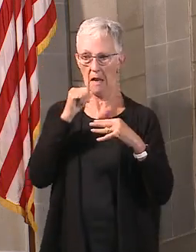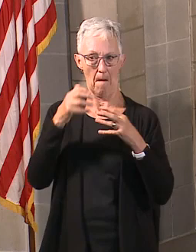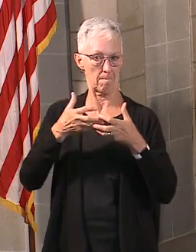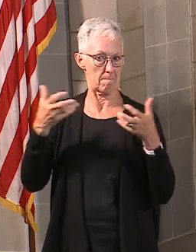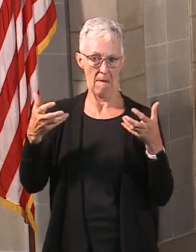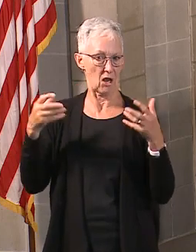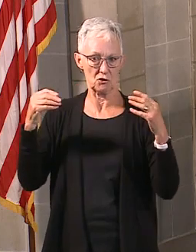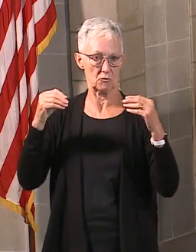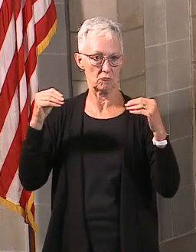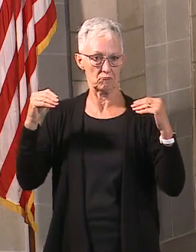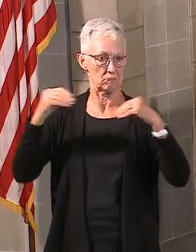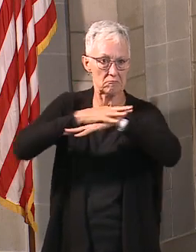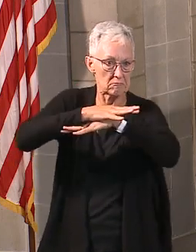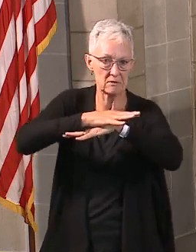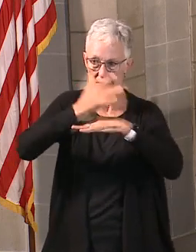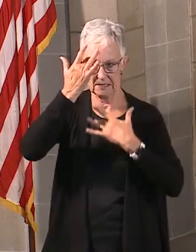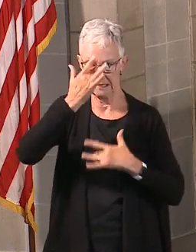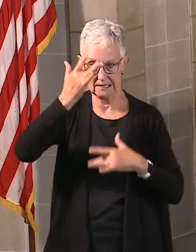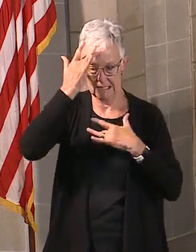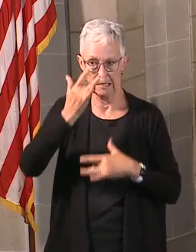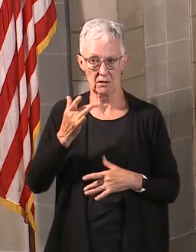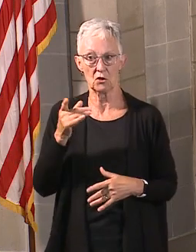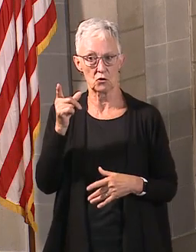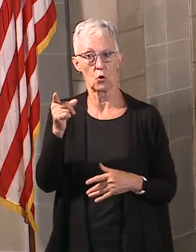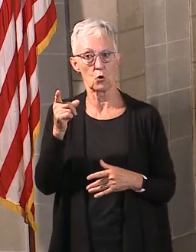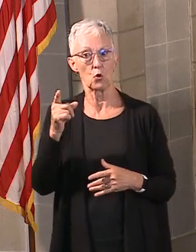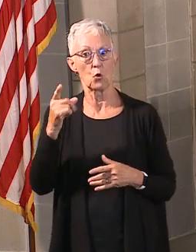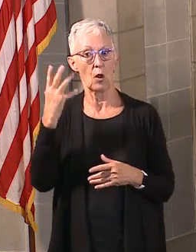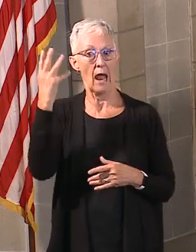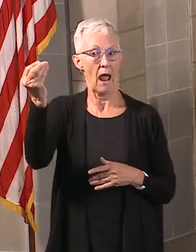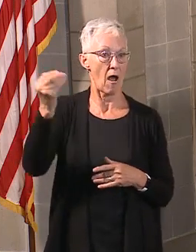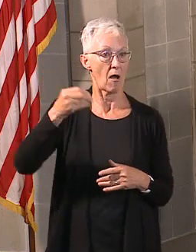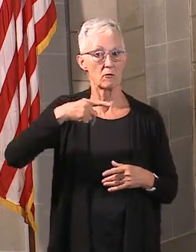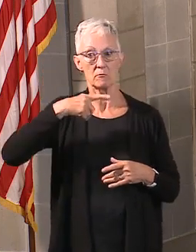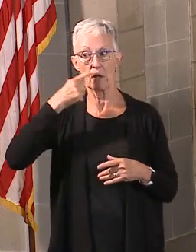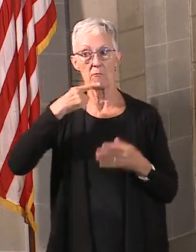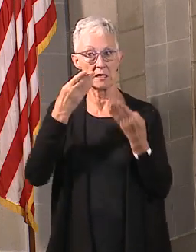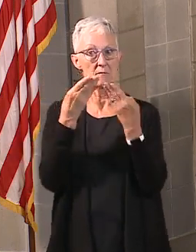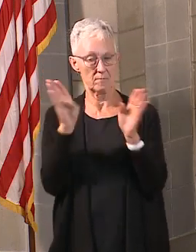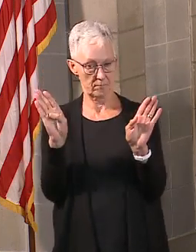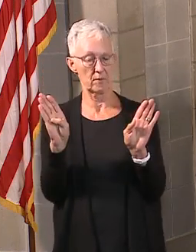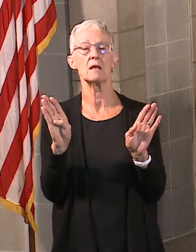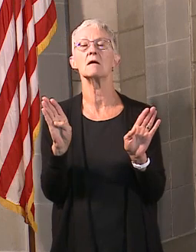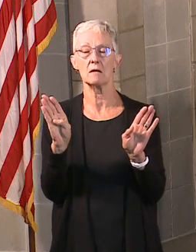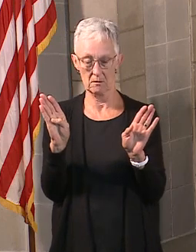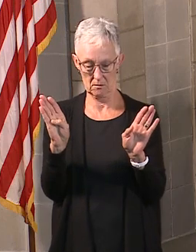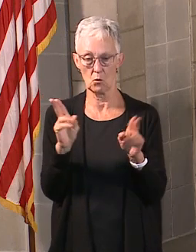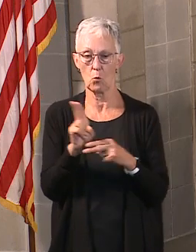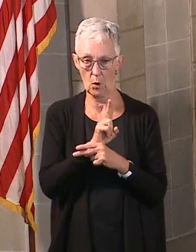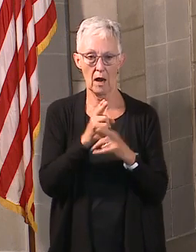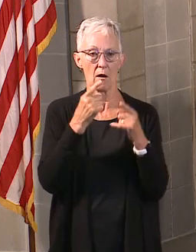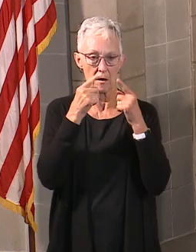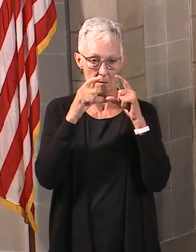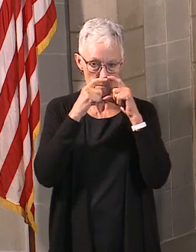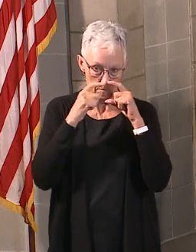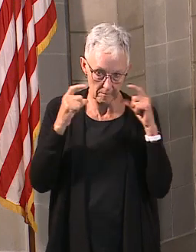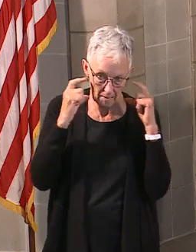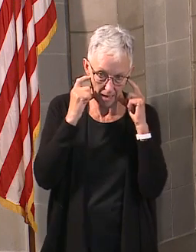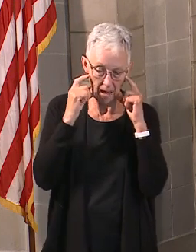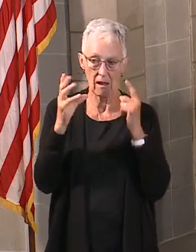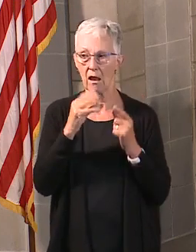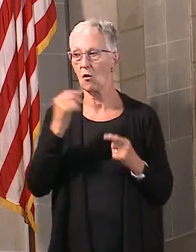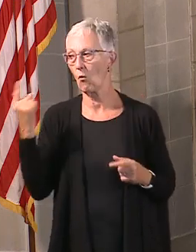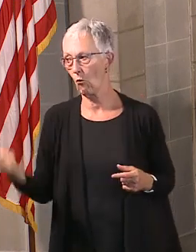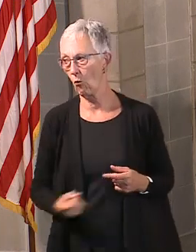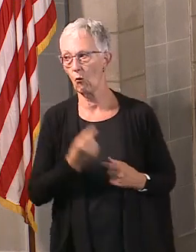where you're going to need to wear a mask, that's a great opportunity. And then finally, wash your hands often for 20 seconds at a time. That's another great way